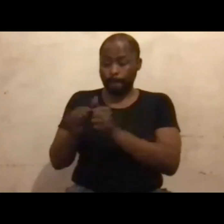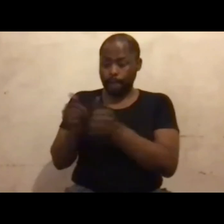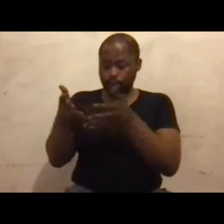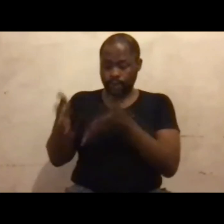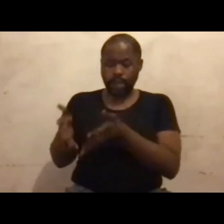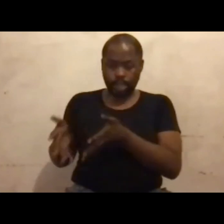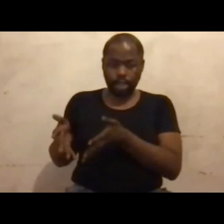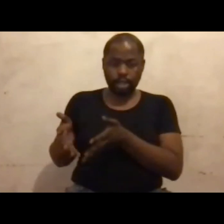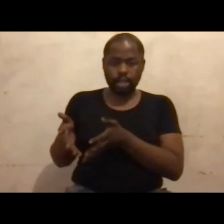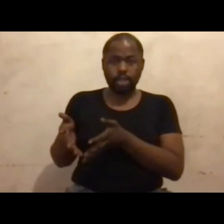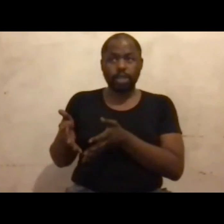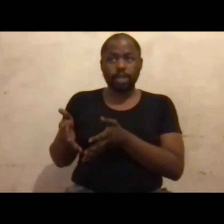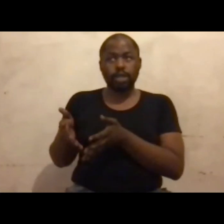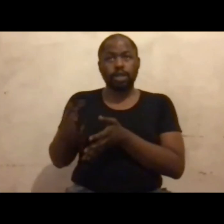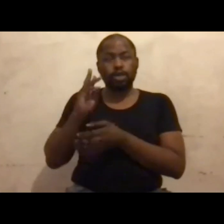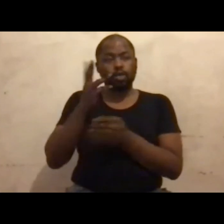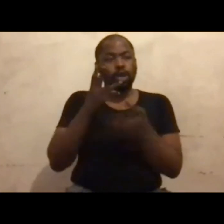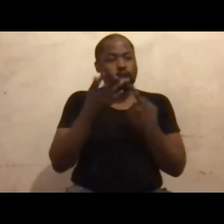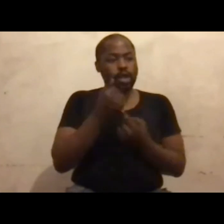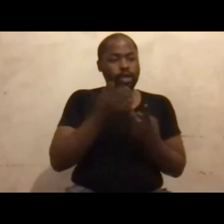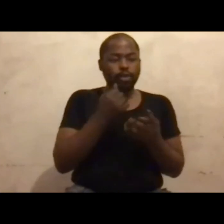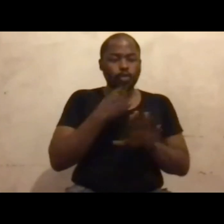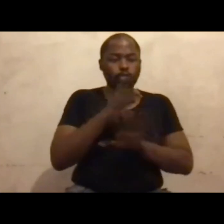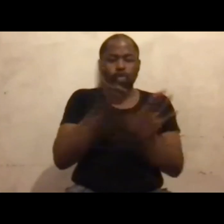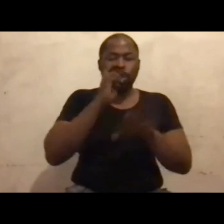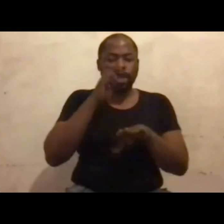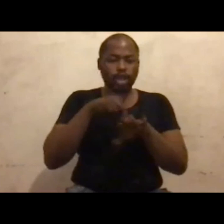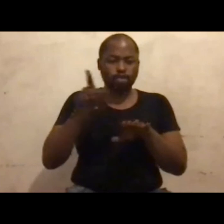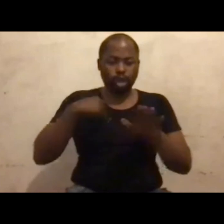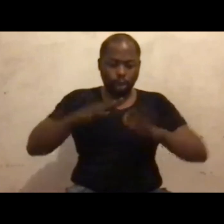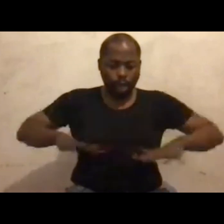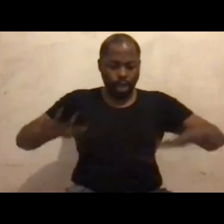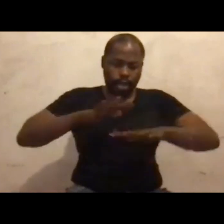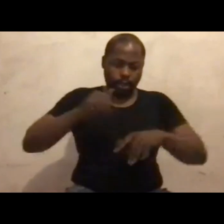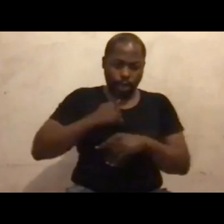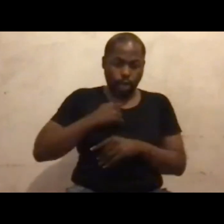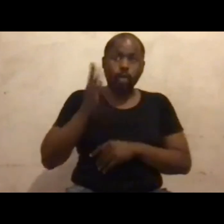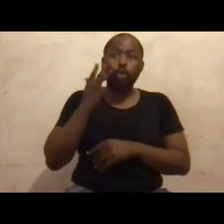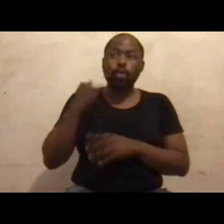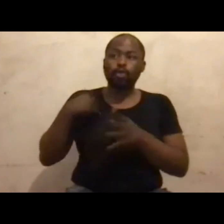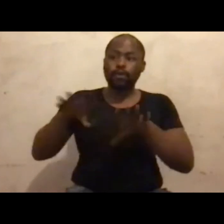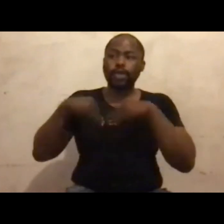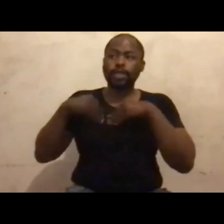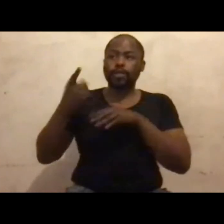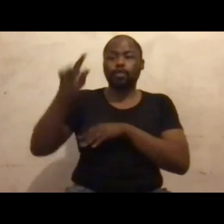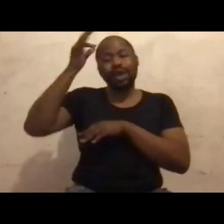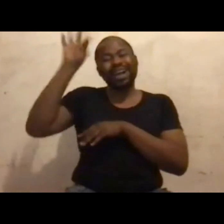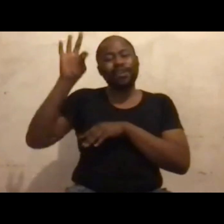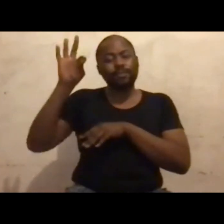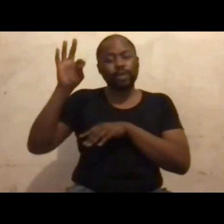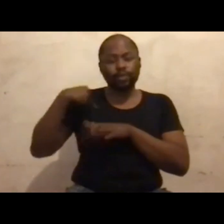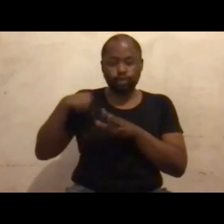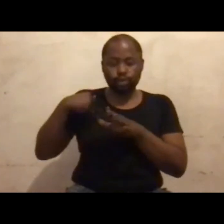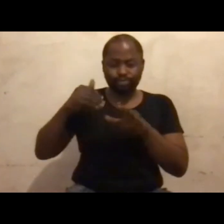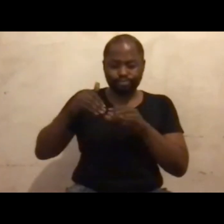guarantees, we do not need you in our space, we we've allowed is for government to push ourselves out of our own space,